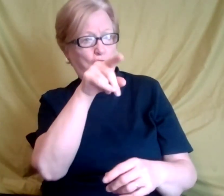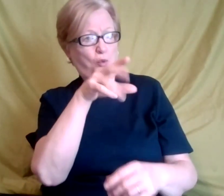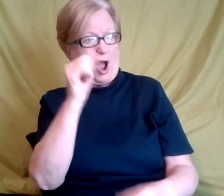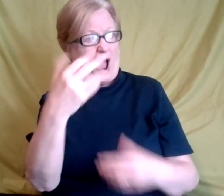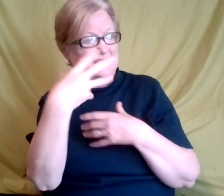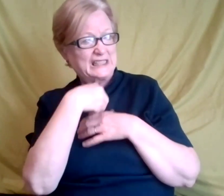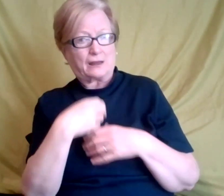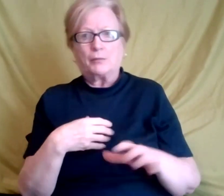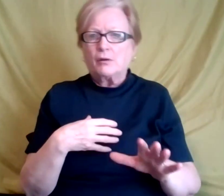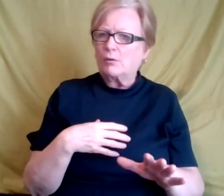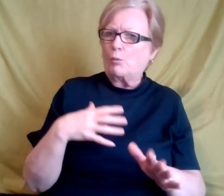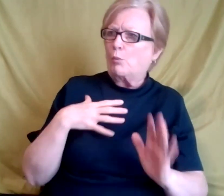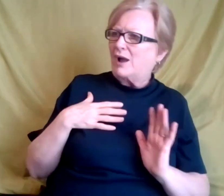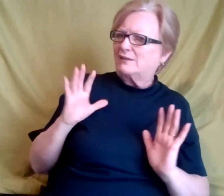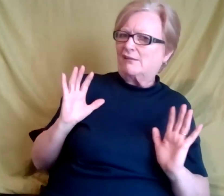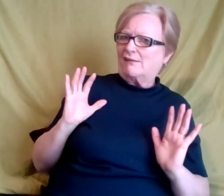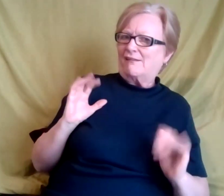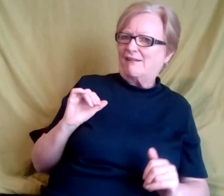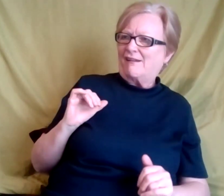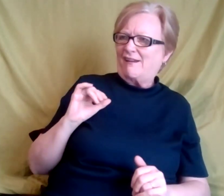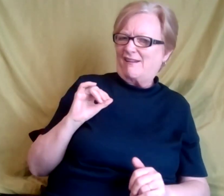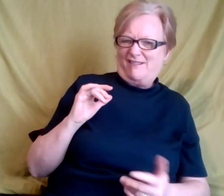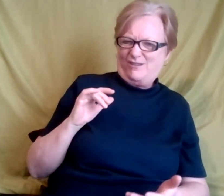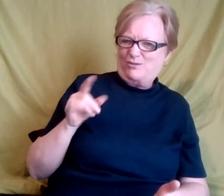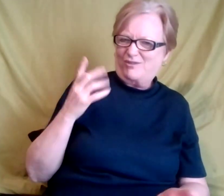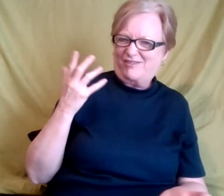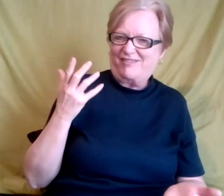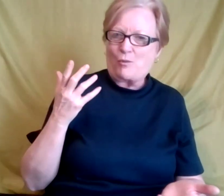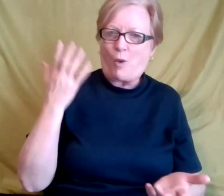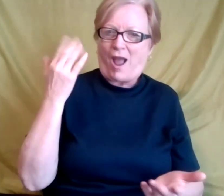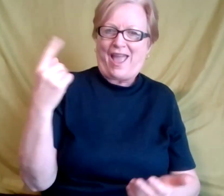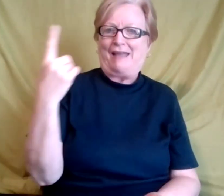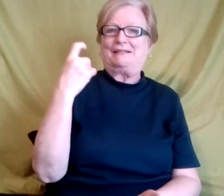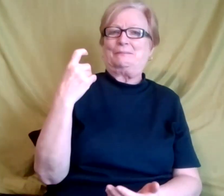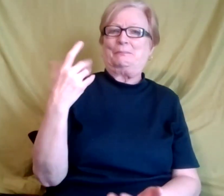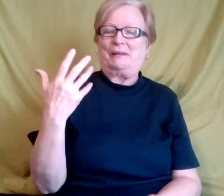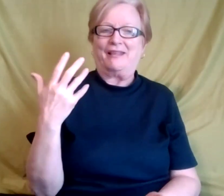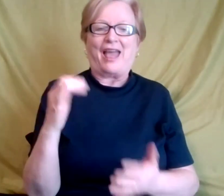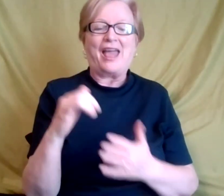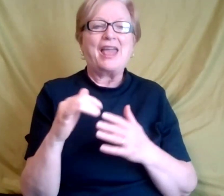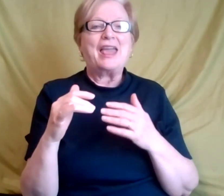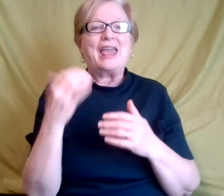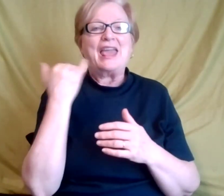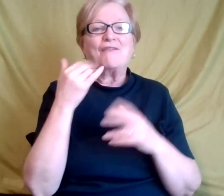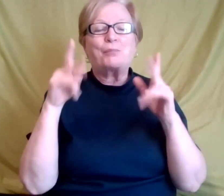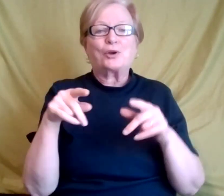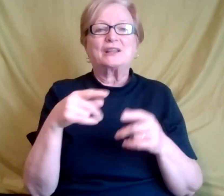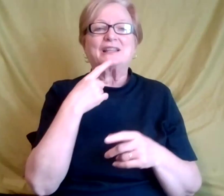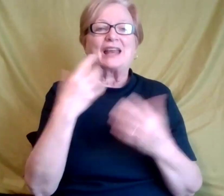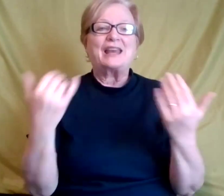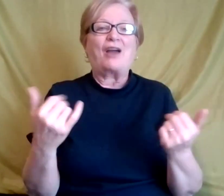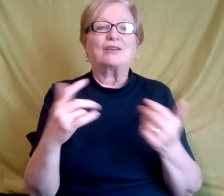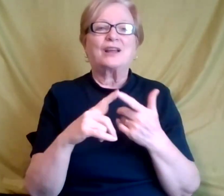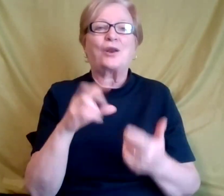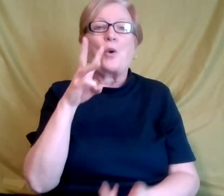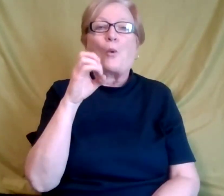I would really be taken aback by that. And again, um, for me, if they came to me now and said that I'd be like, well, you